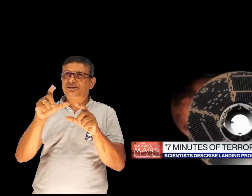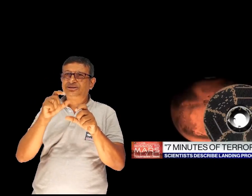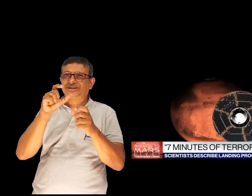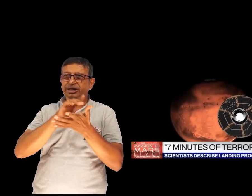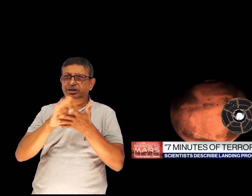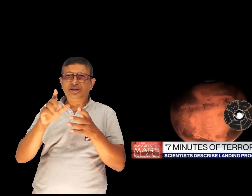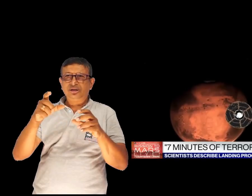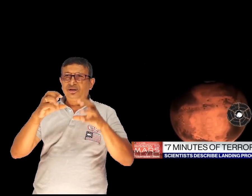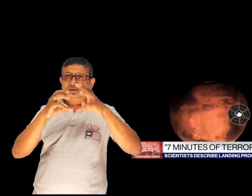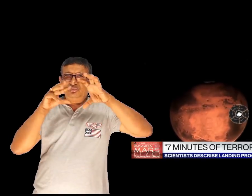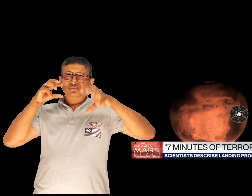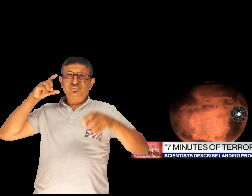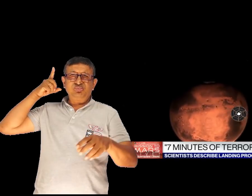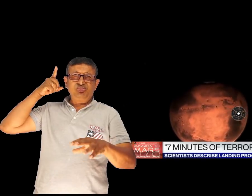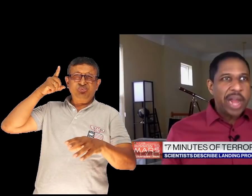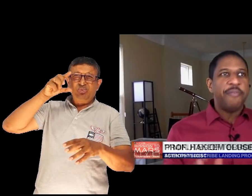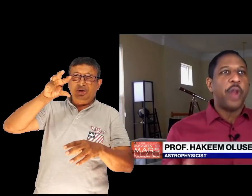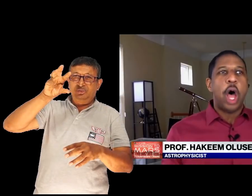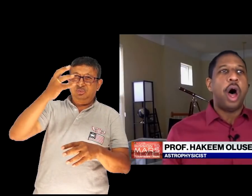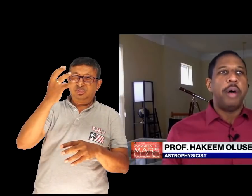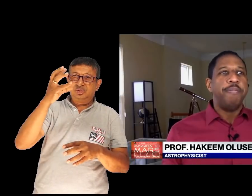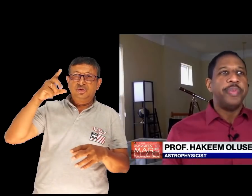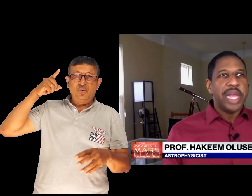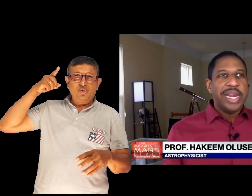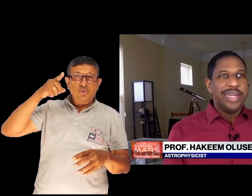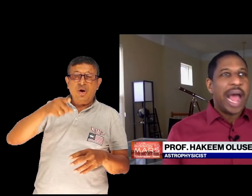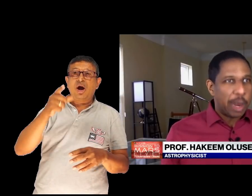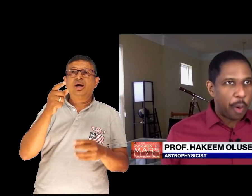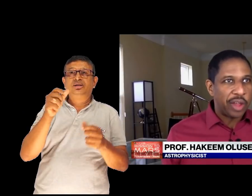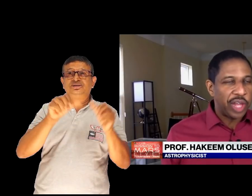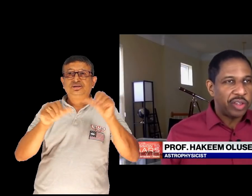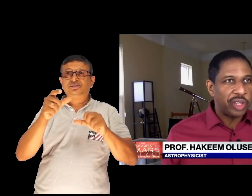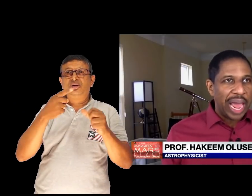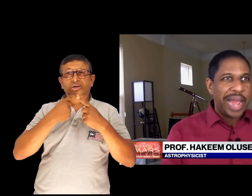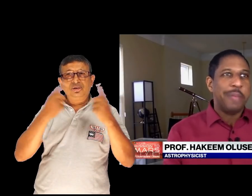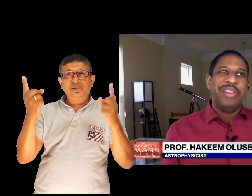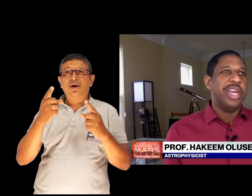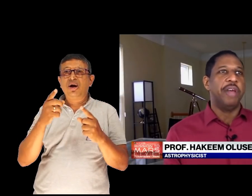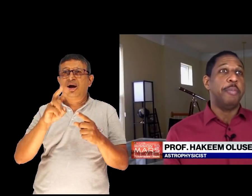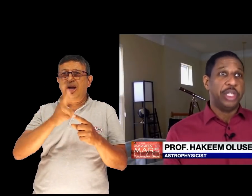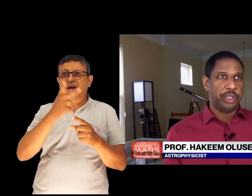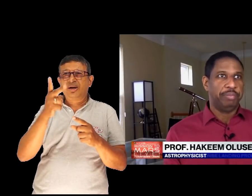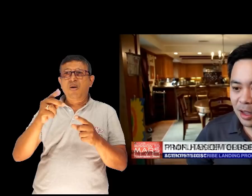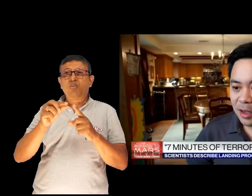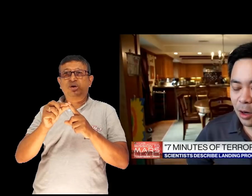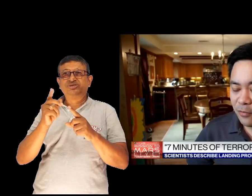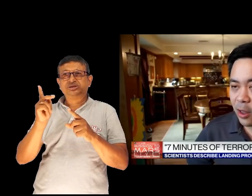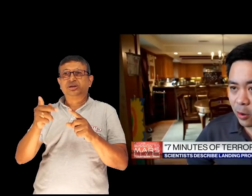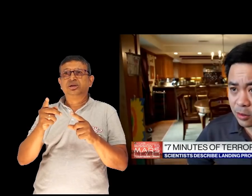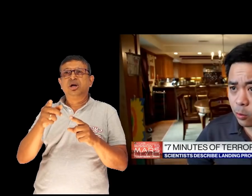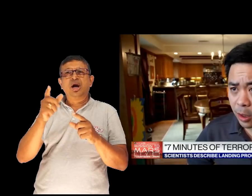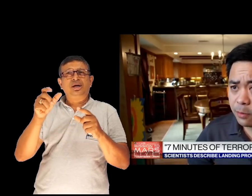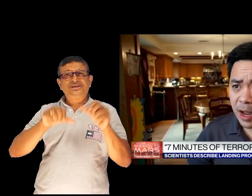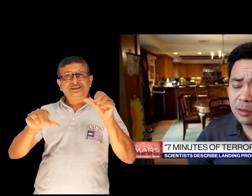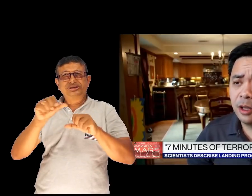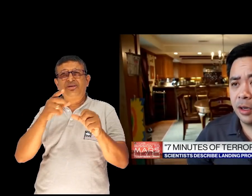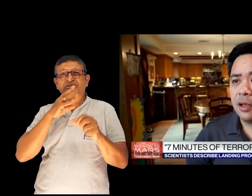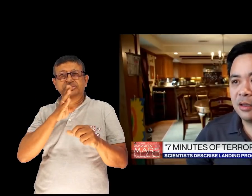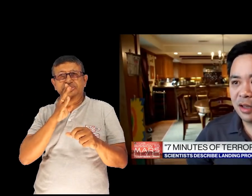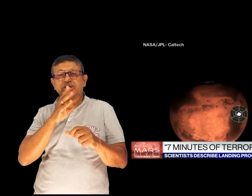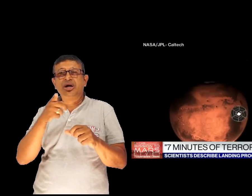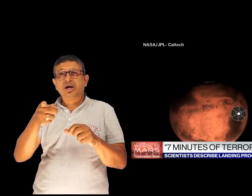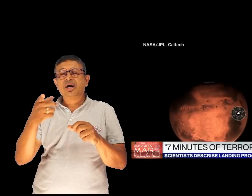one flaw in the entire process and that could be the end of the mission failure is a real